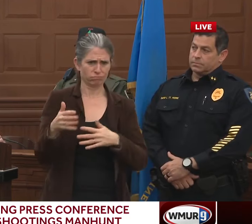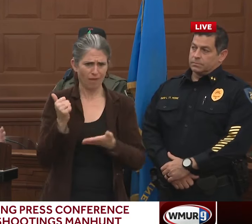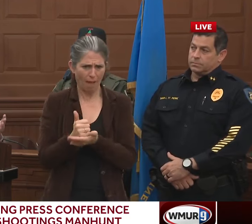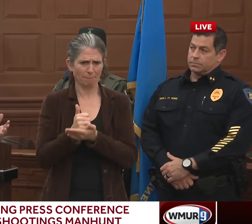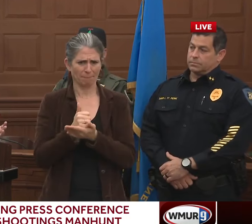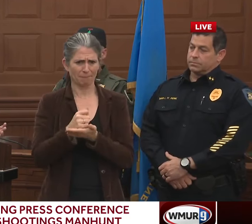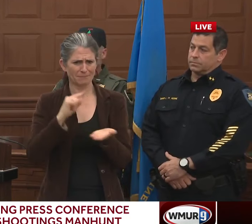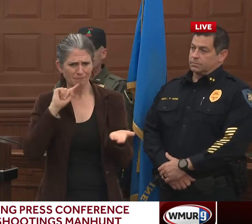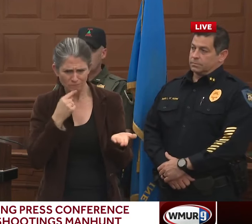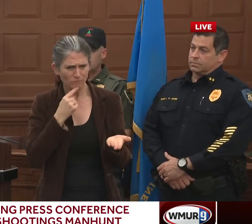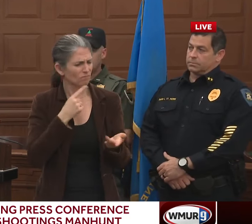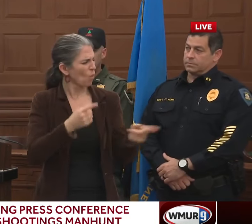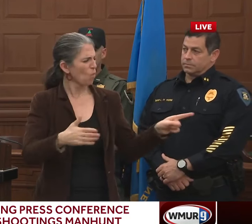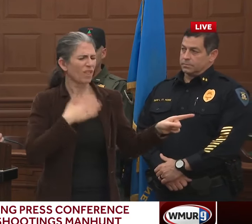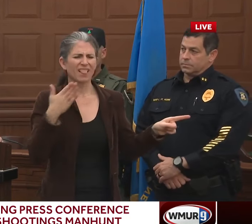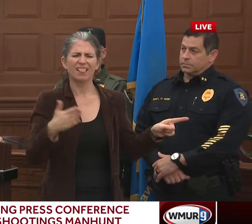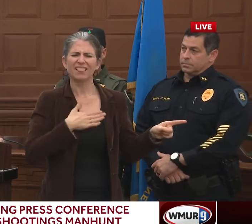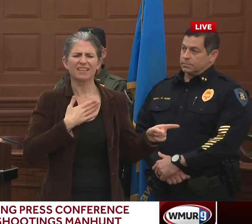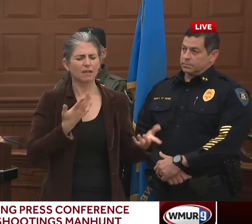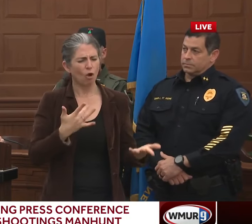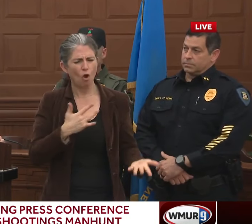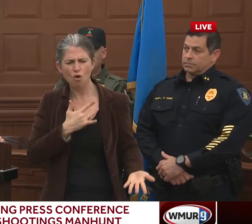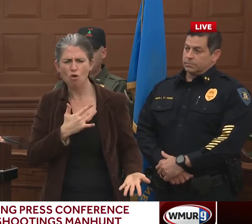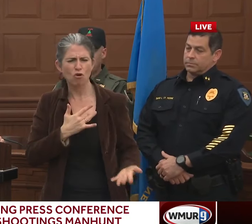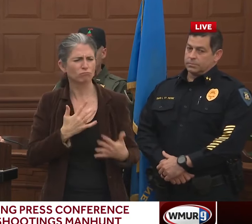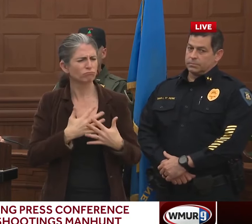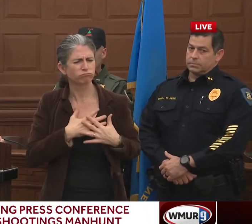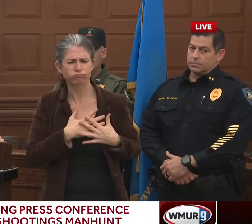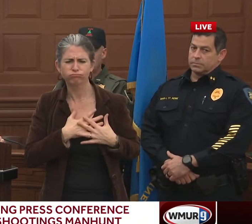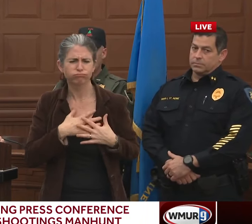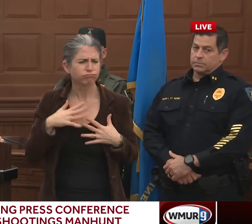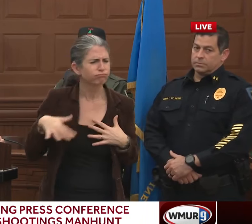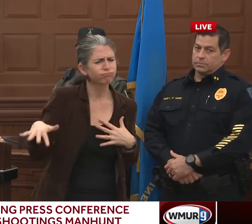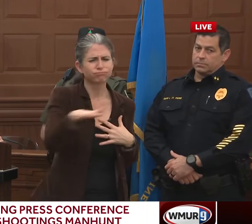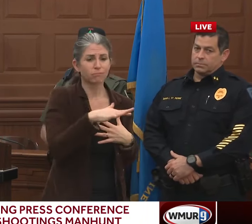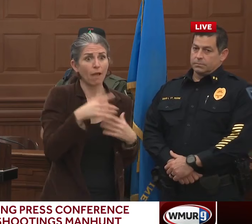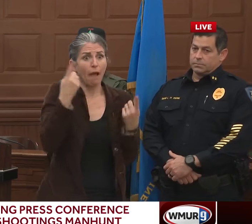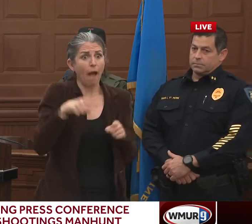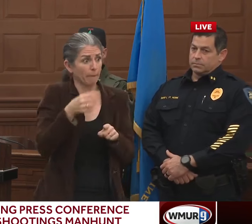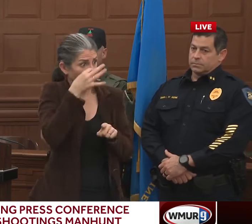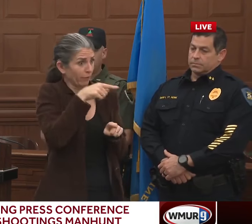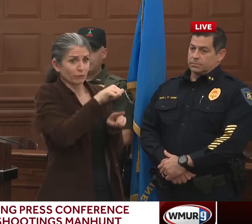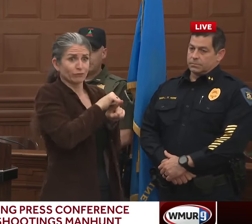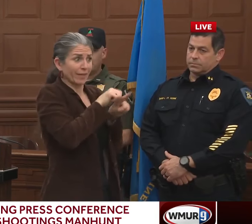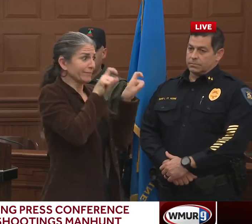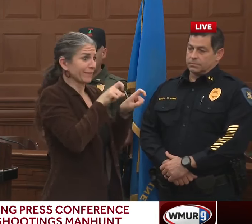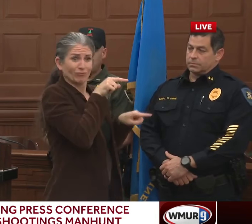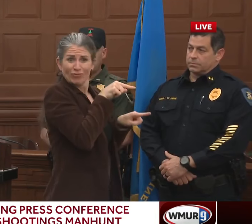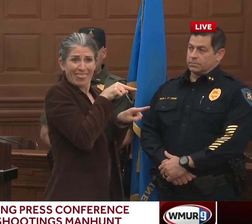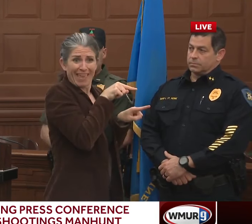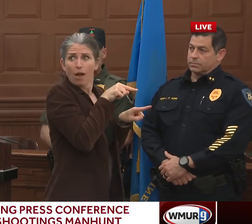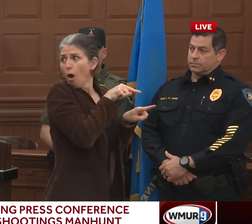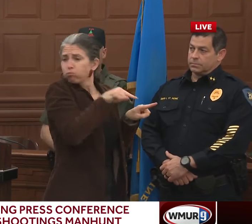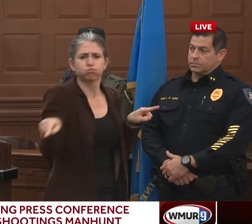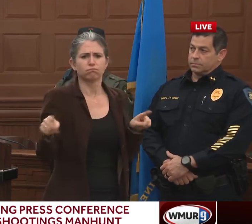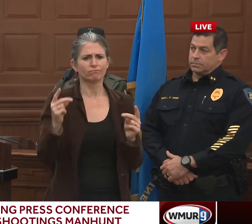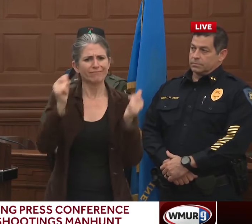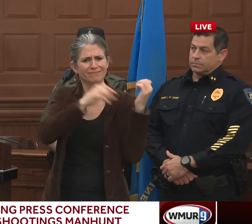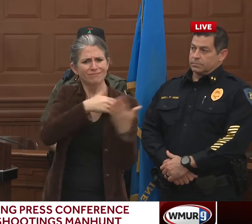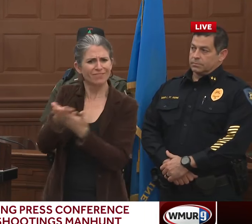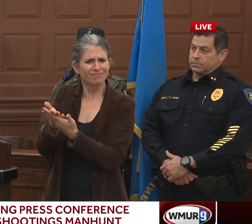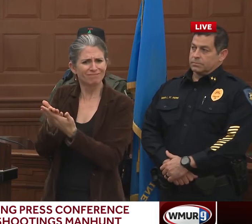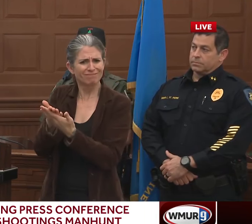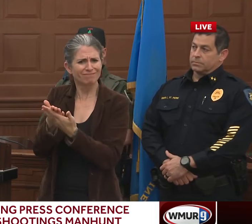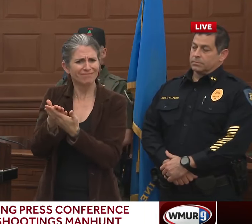they can, not knowing that, in fact, they're going to be the closest there and the first out. So that cuts almost two and a half minutes off the original